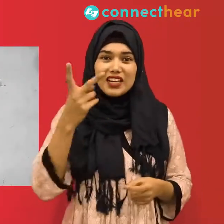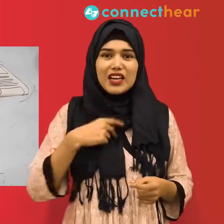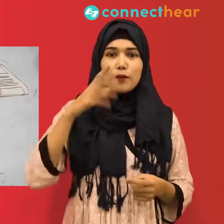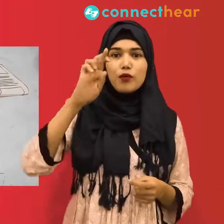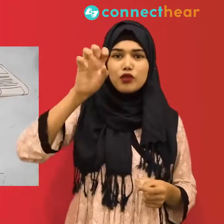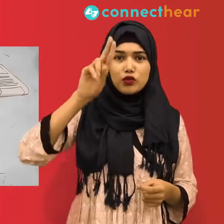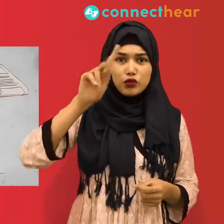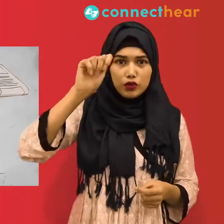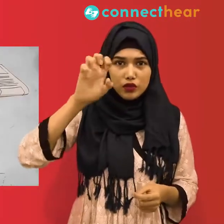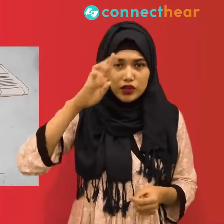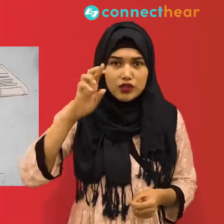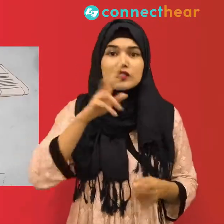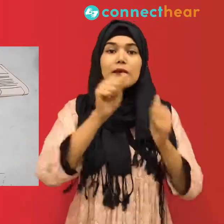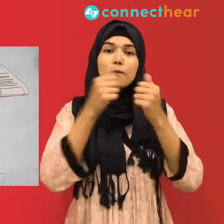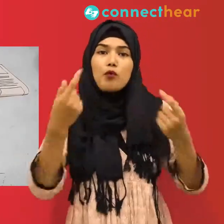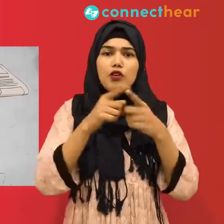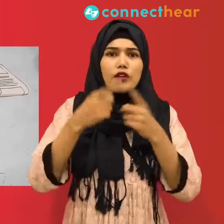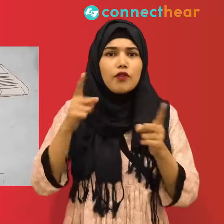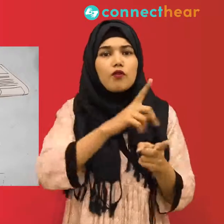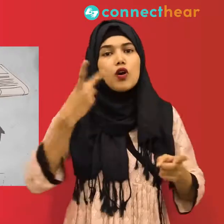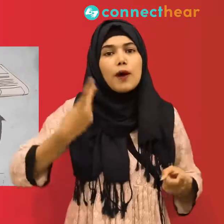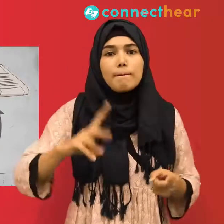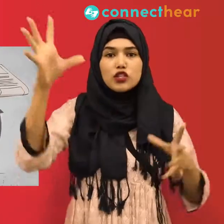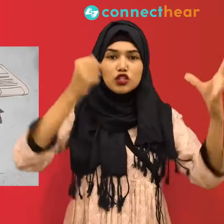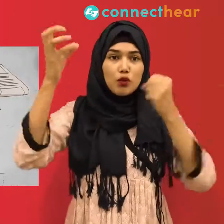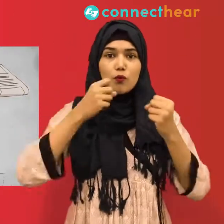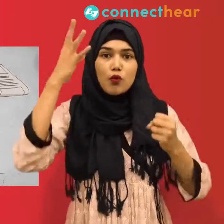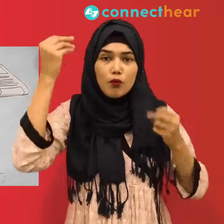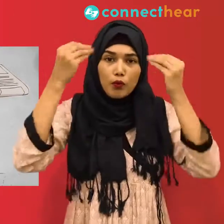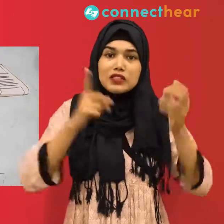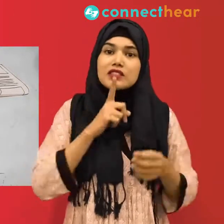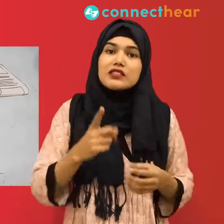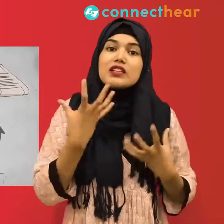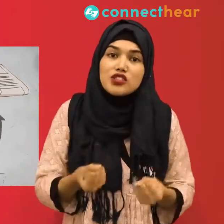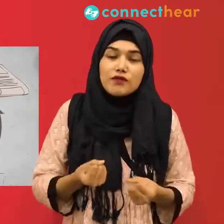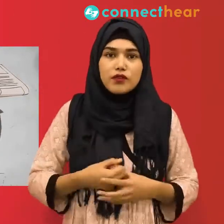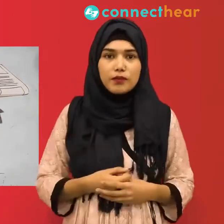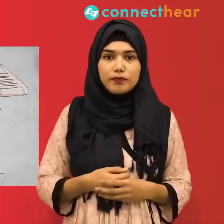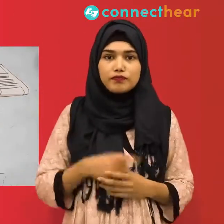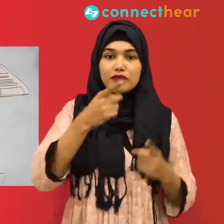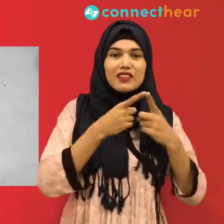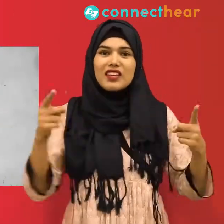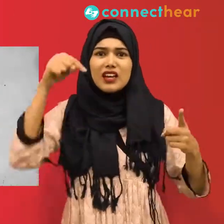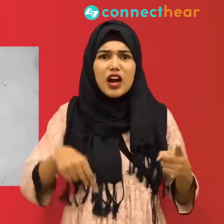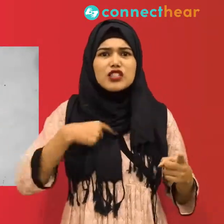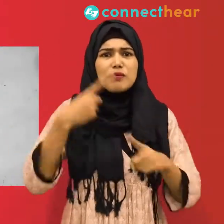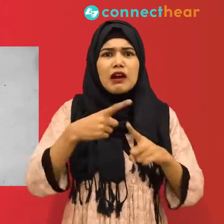Press that aggregate or re-report stories were relatively rare compared to today. The speed with which